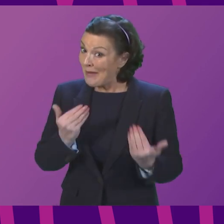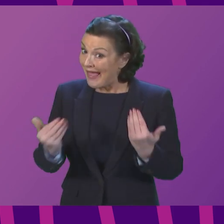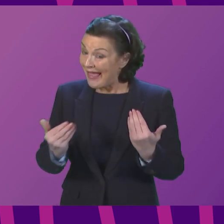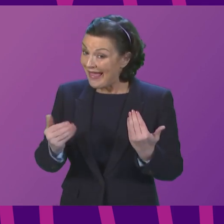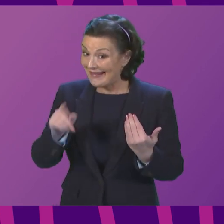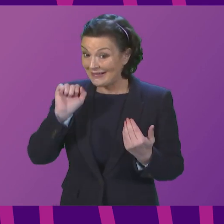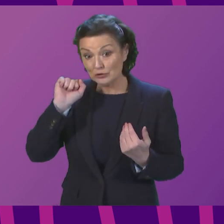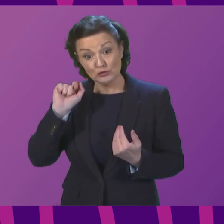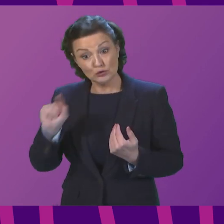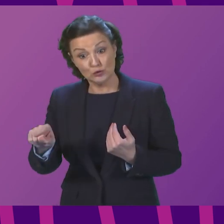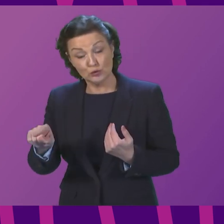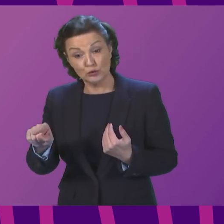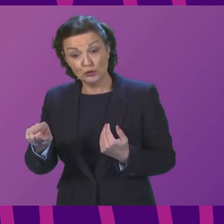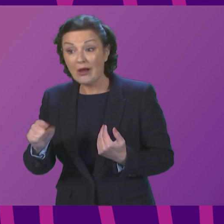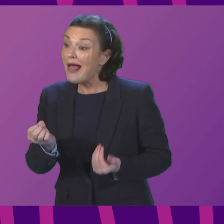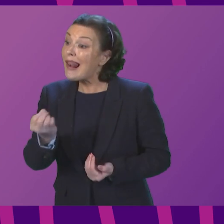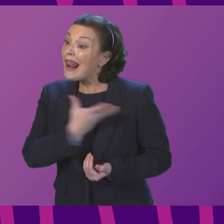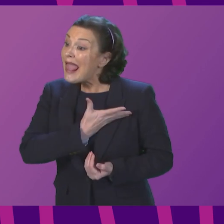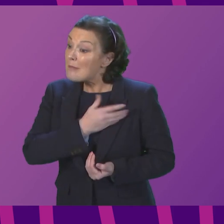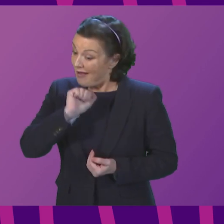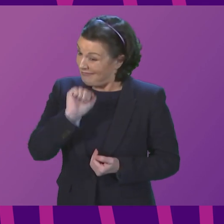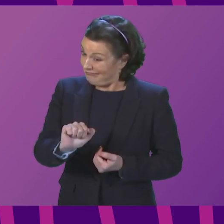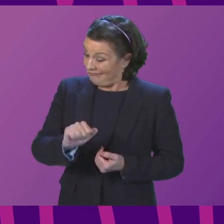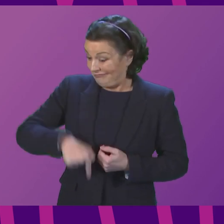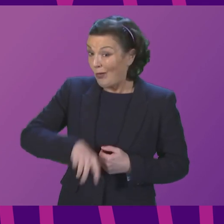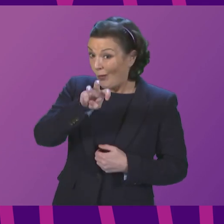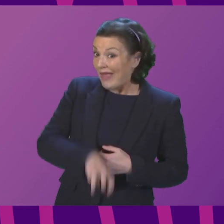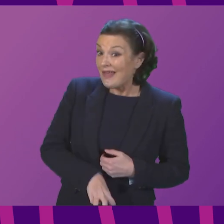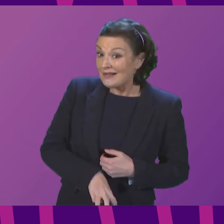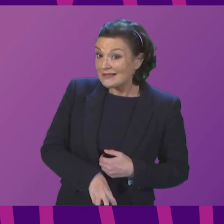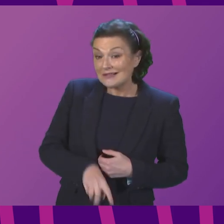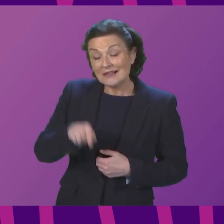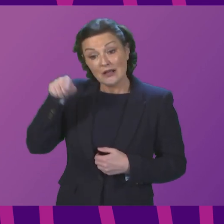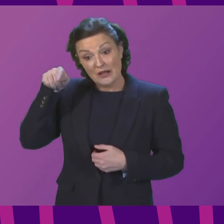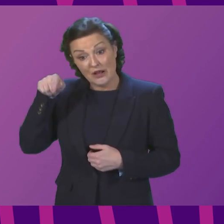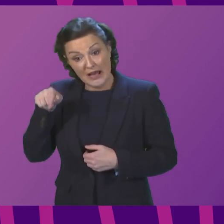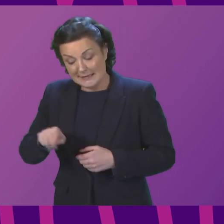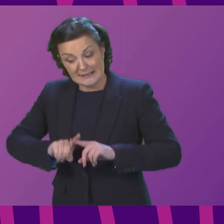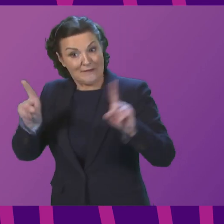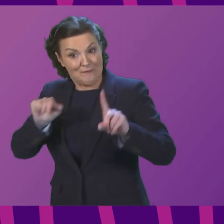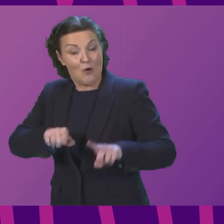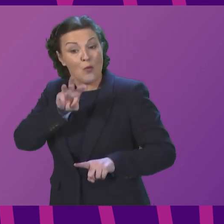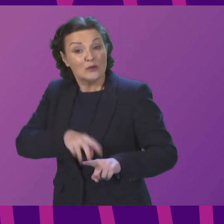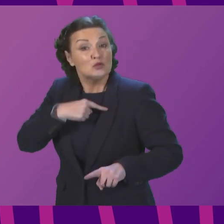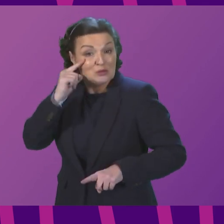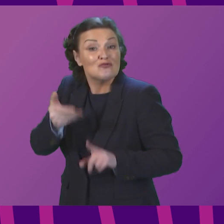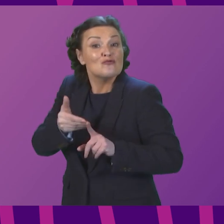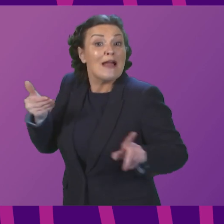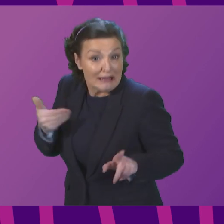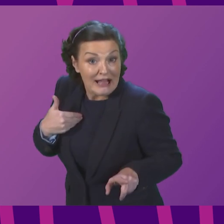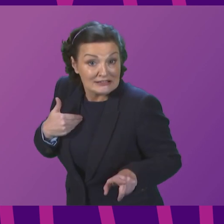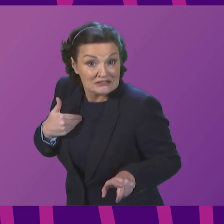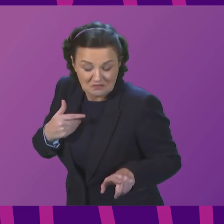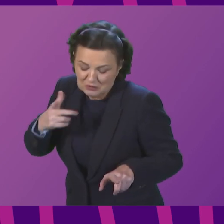Labour is currently in office, which of course pay the real living wage. So we recognise the need for